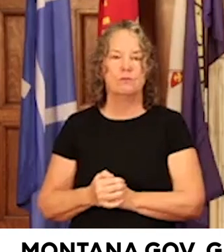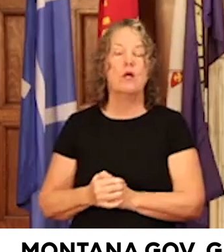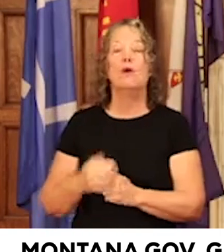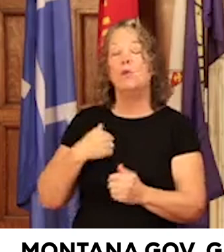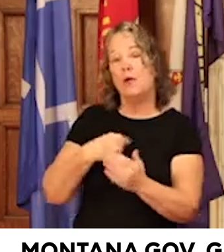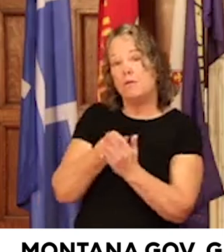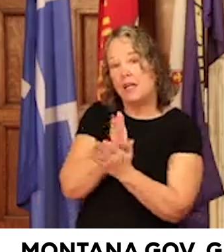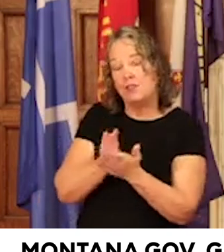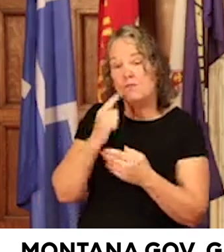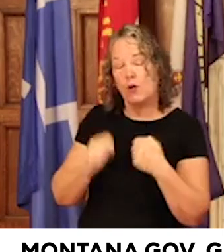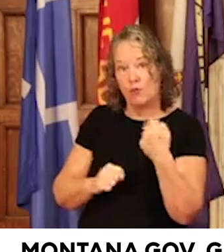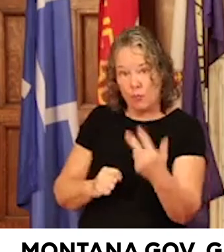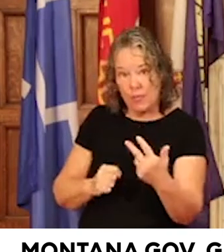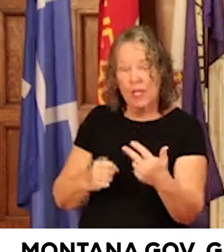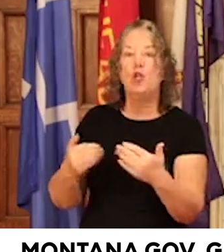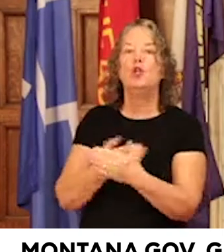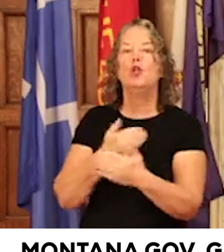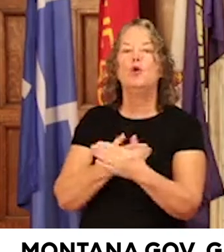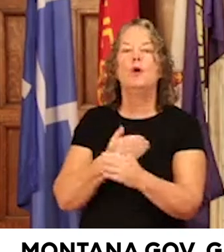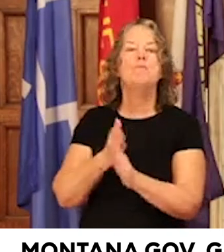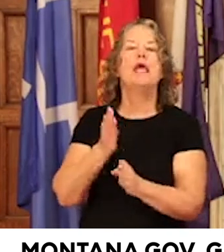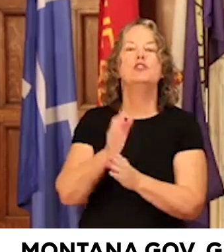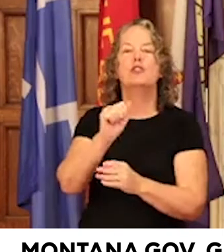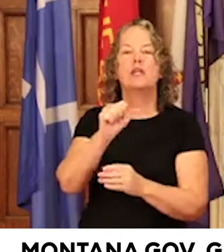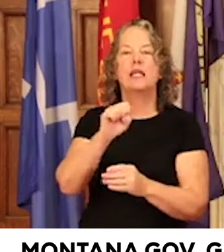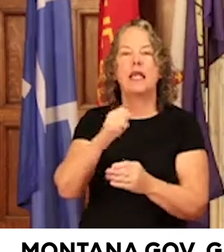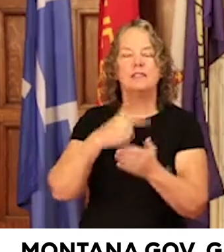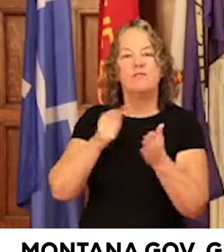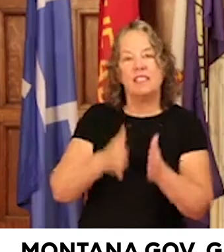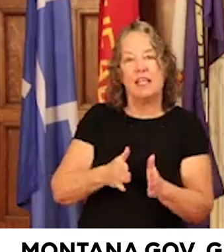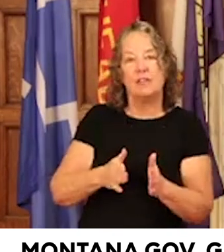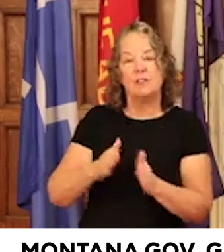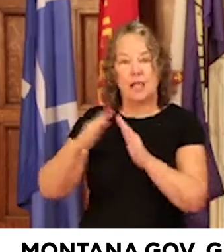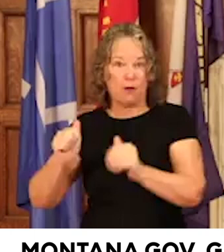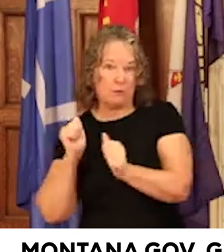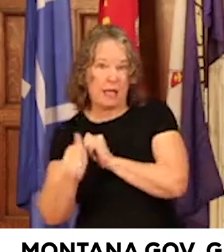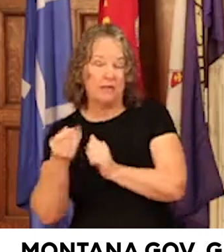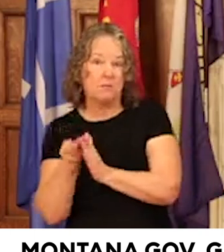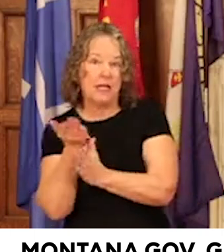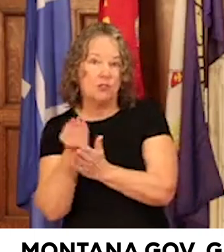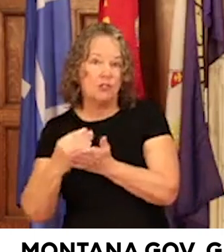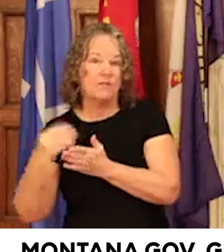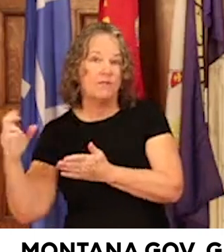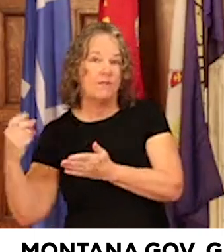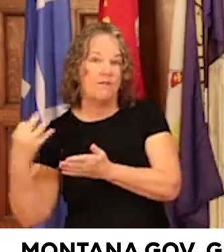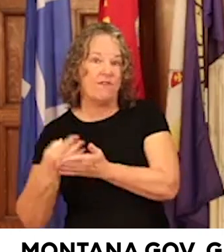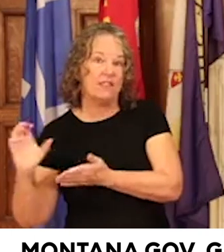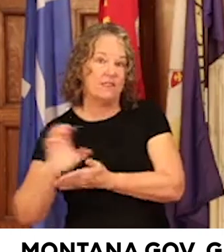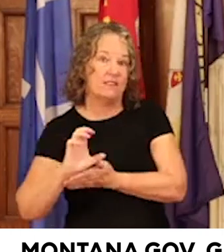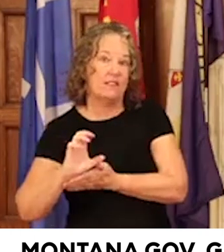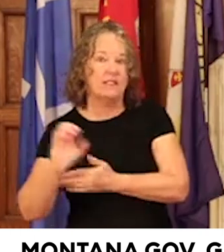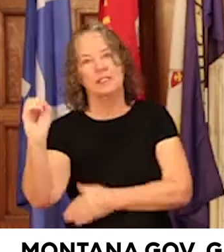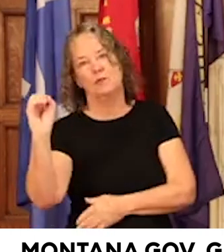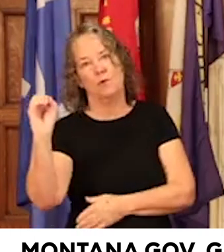We budgeted for three new major case investigators. The House passed a budget that funds zero.